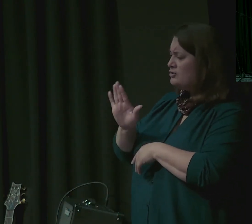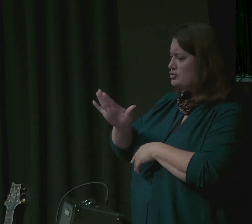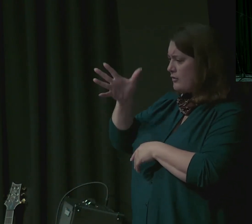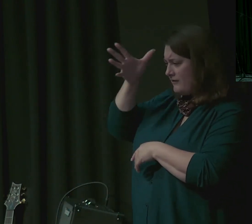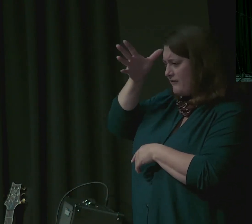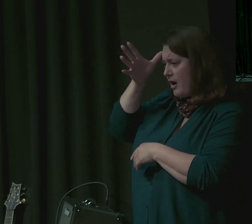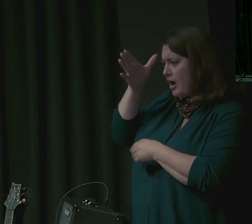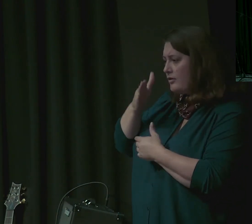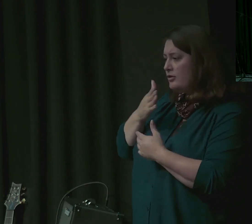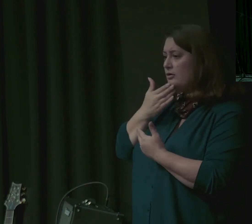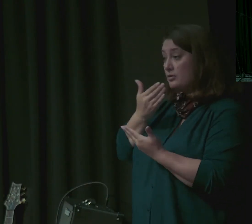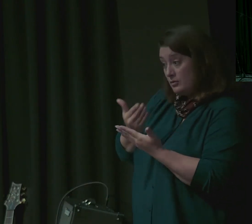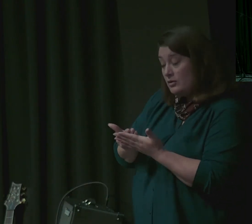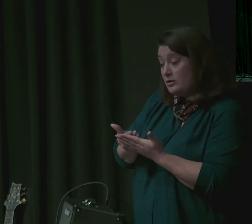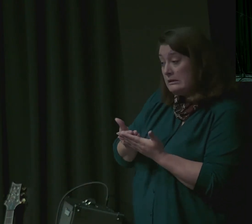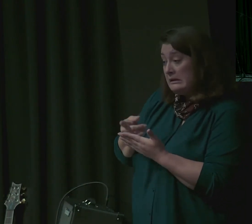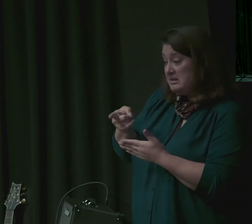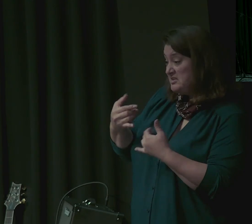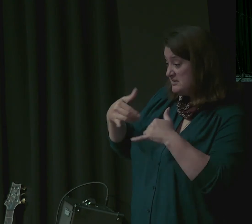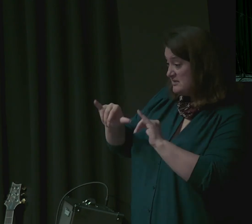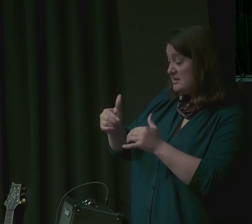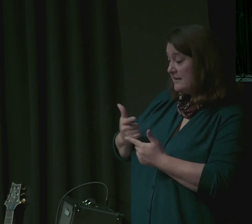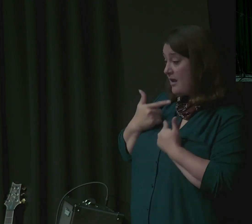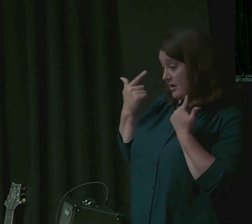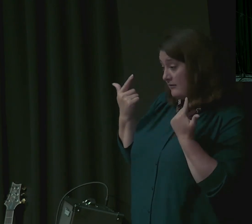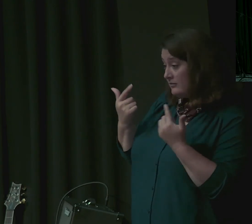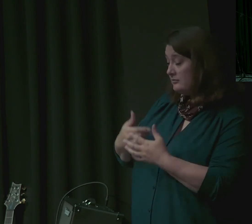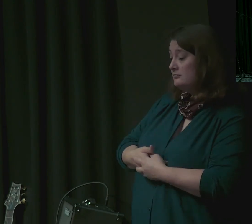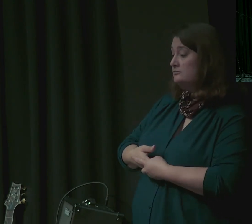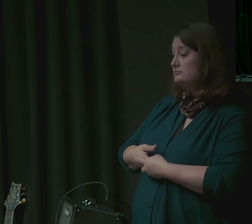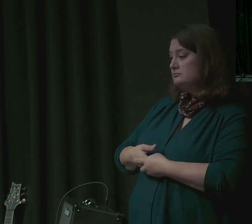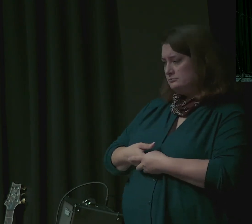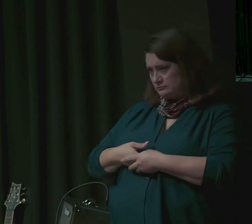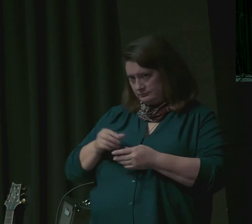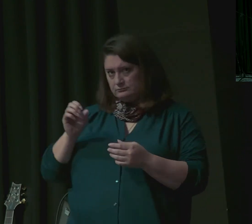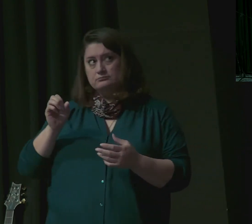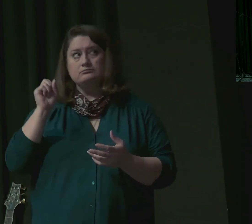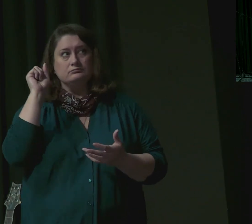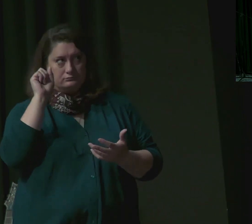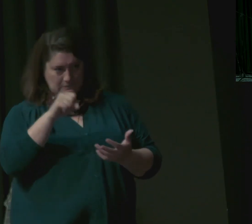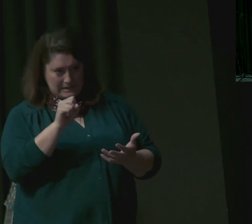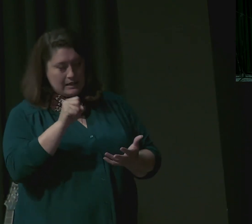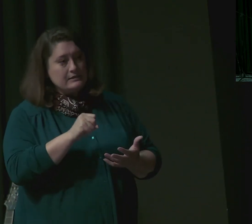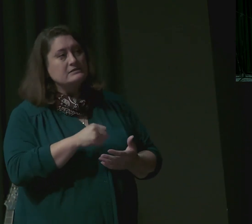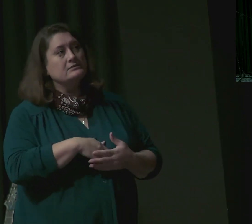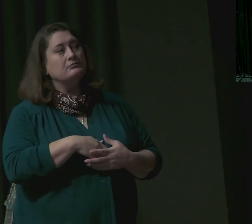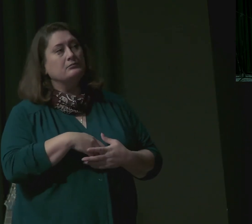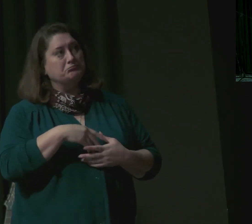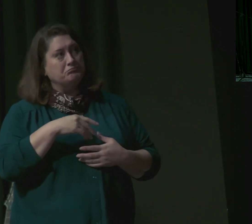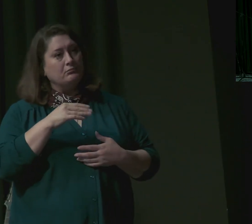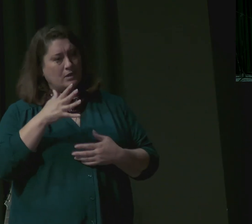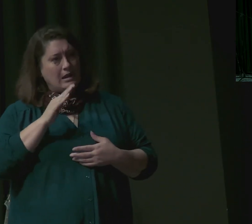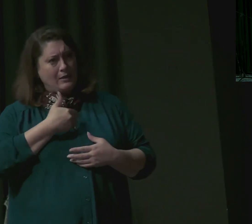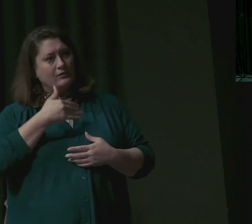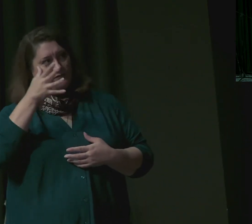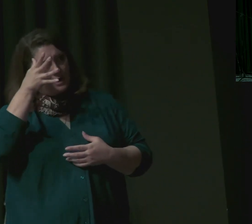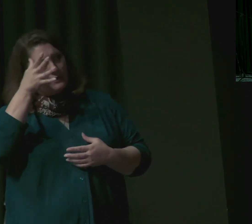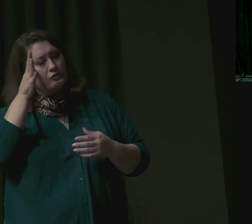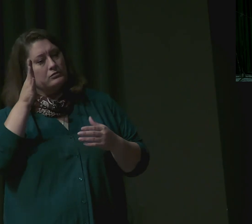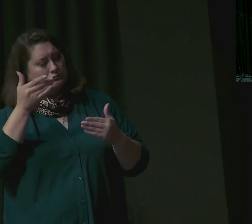still alive? And they said, your servant our father is well. And he is still alive. And